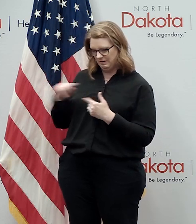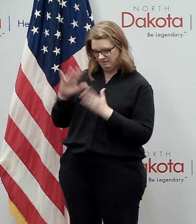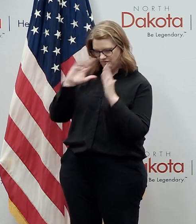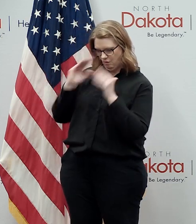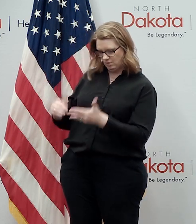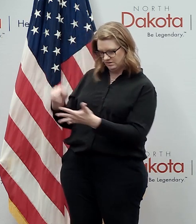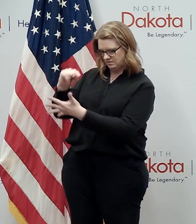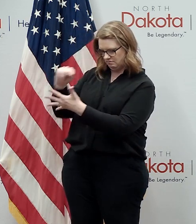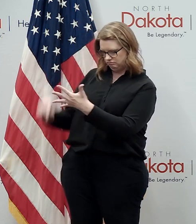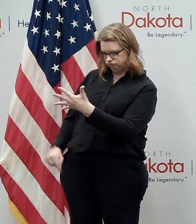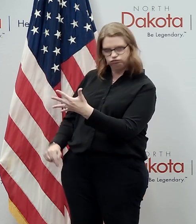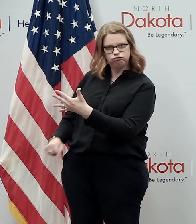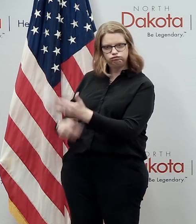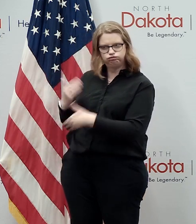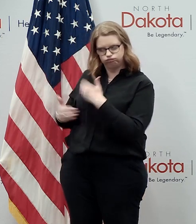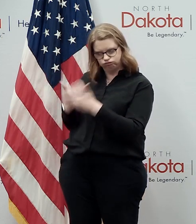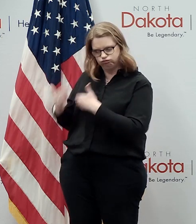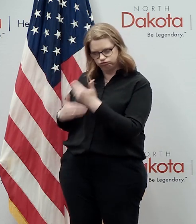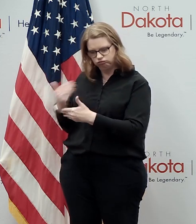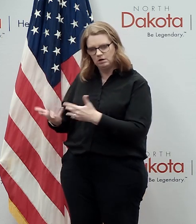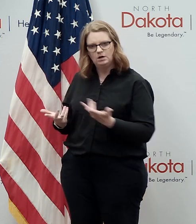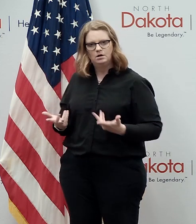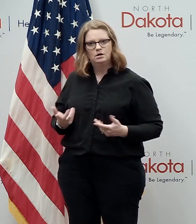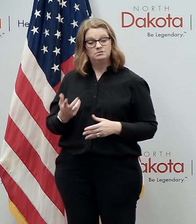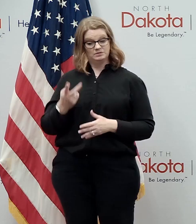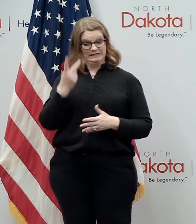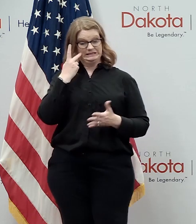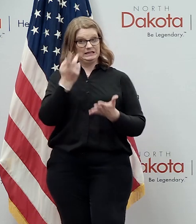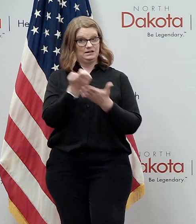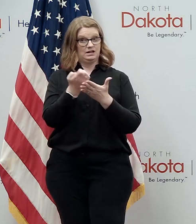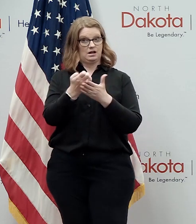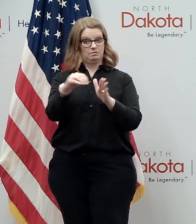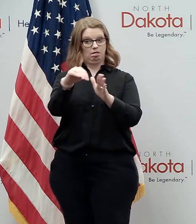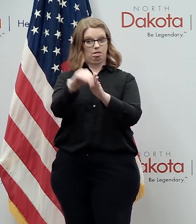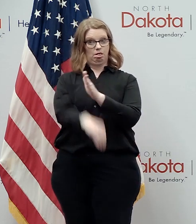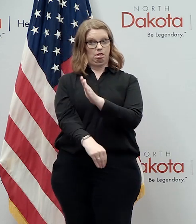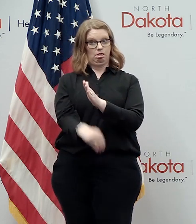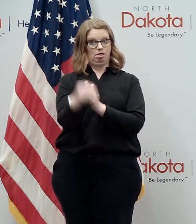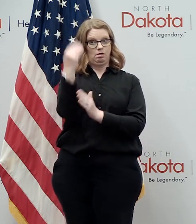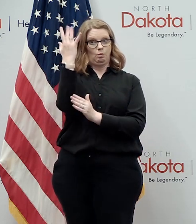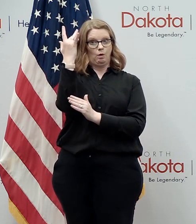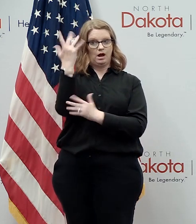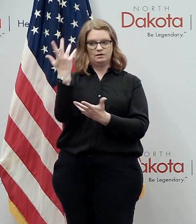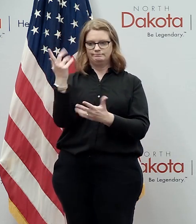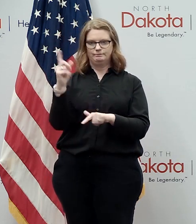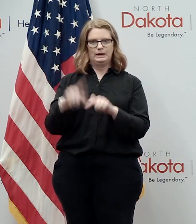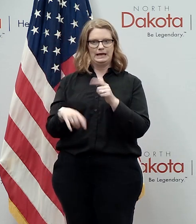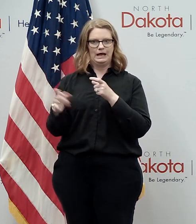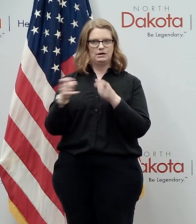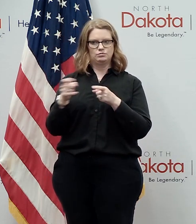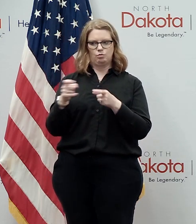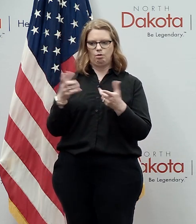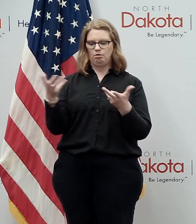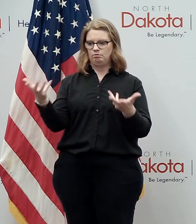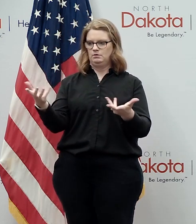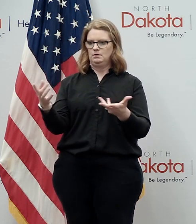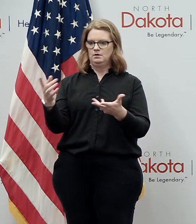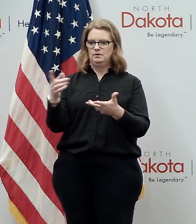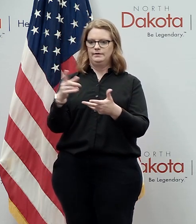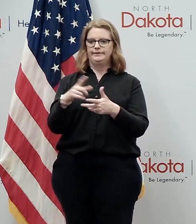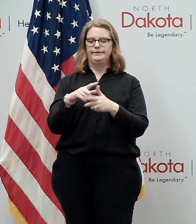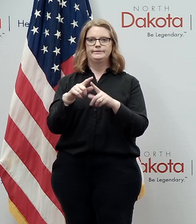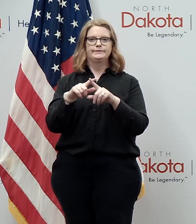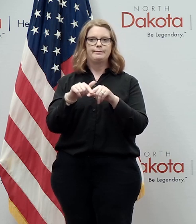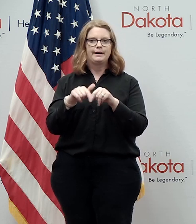more important than ever i mean when we see our economy drop because of the forces we can't control uh because we're dependent on